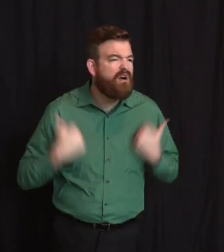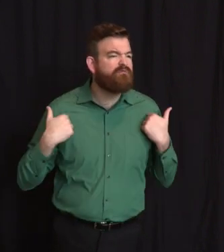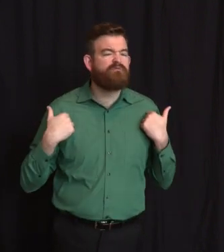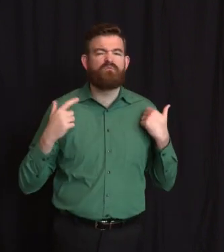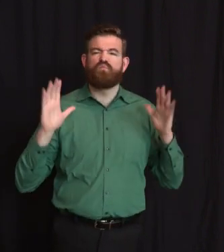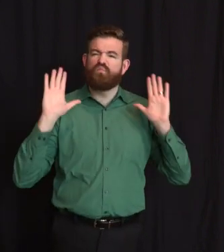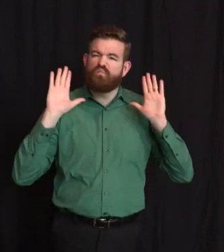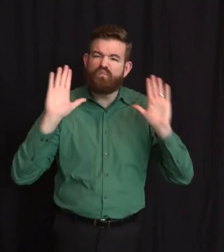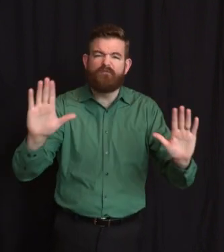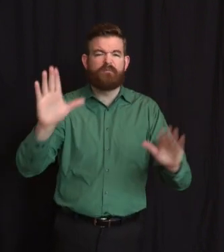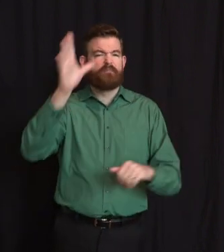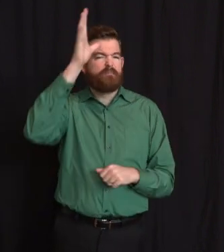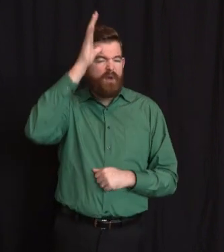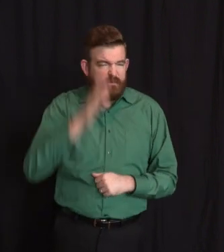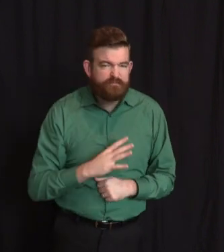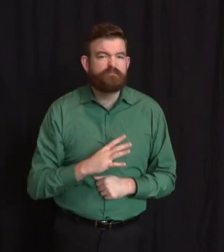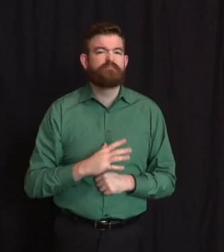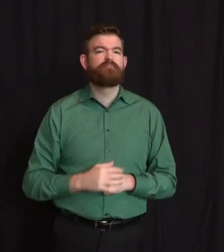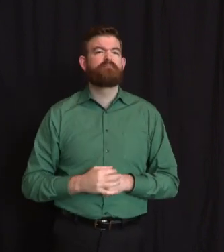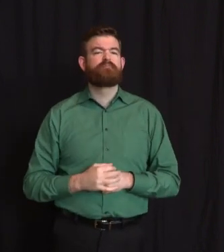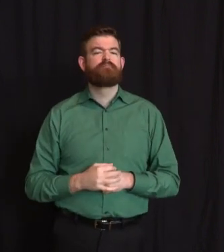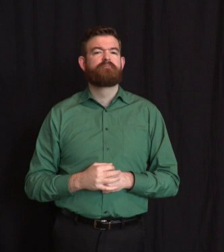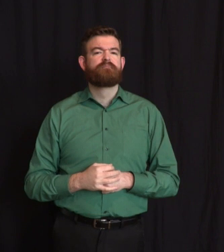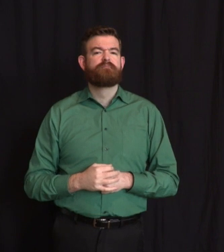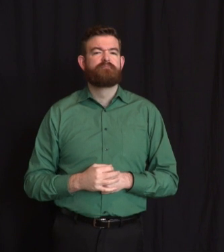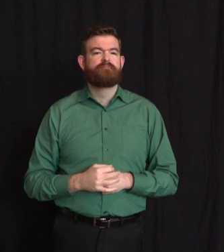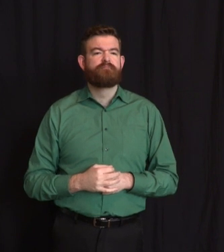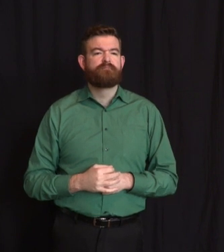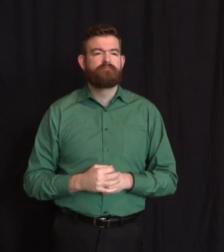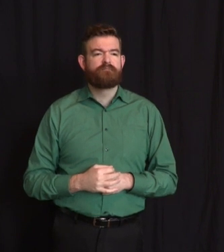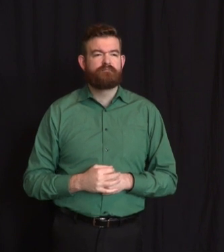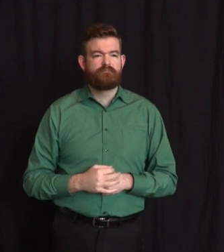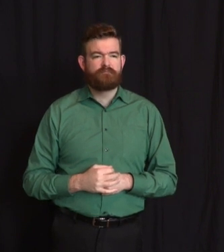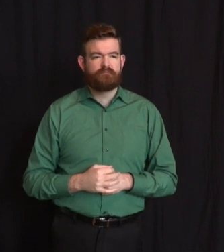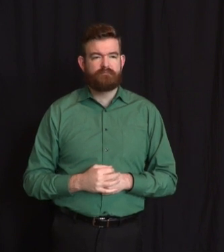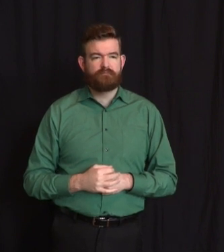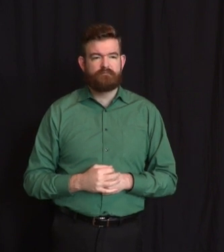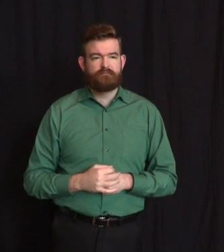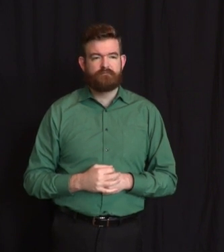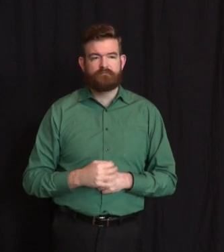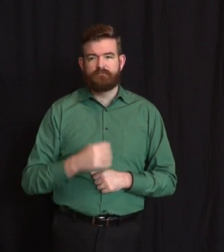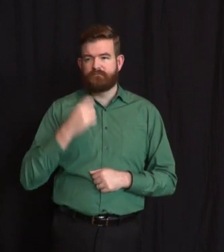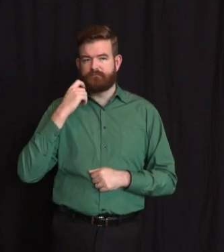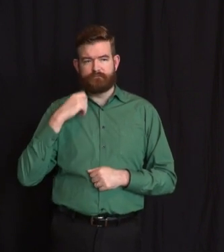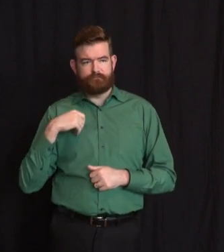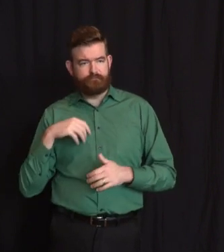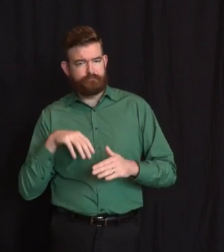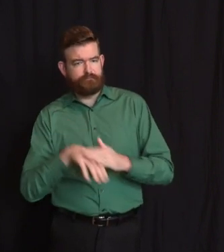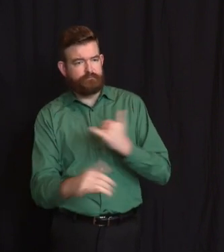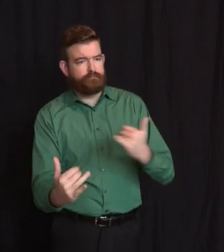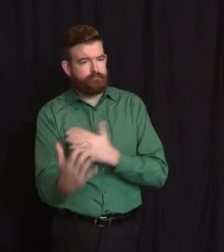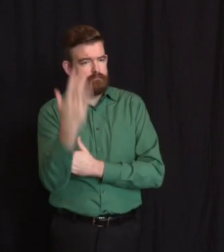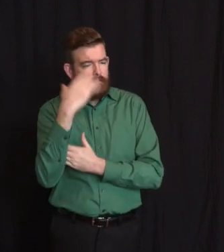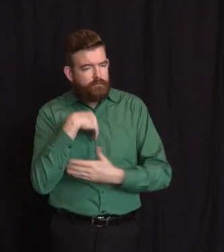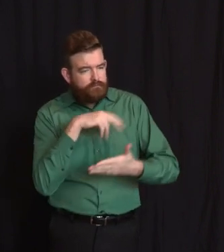I read that my friend Benji Wimberly, assemblyman from Patterson's cousin passed,